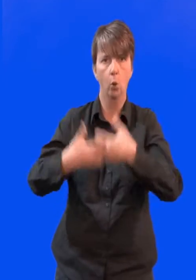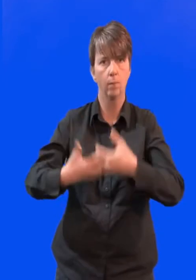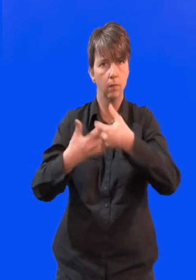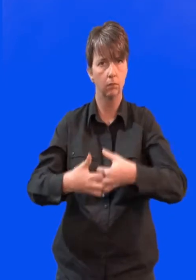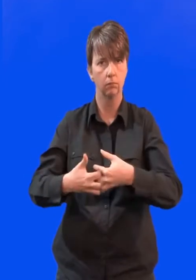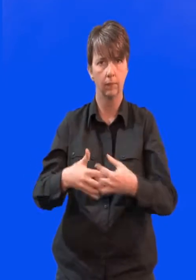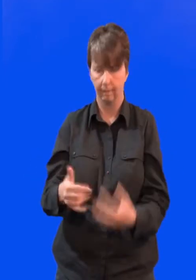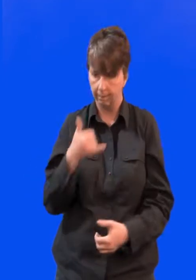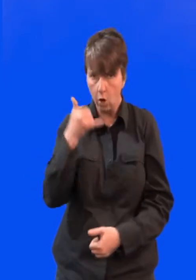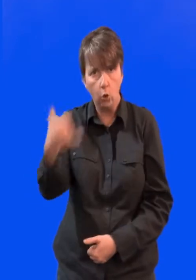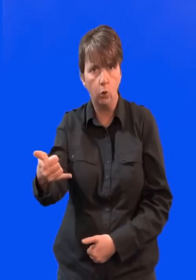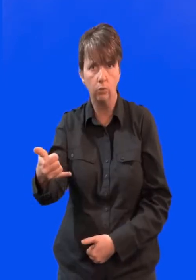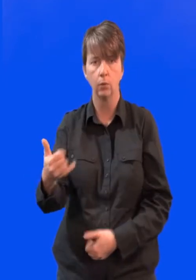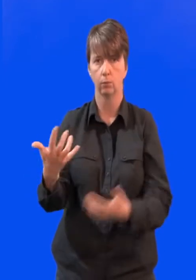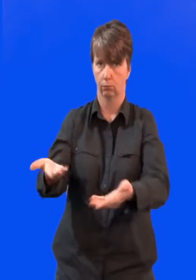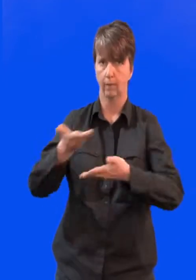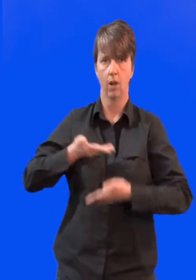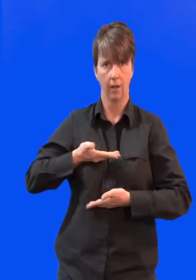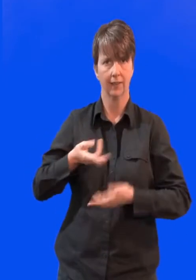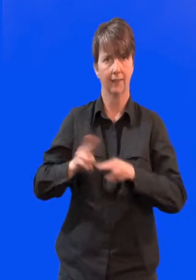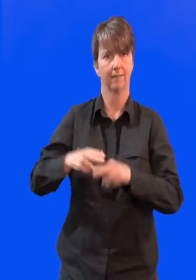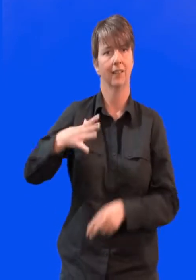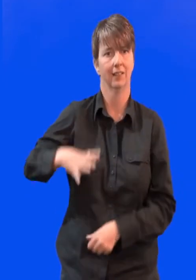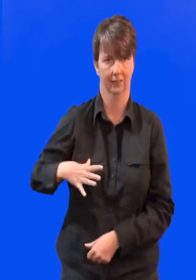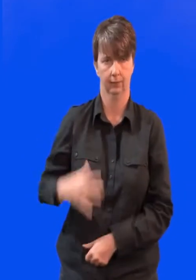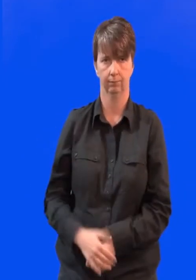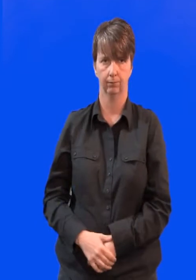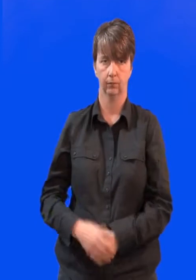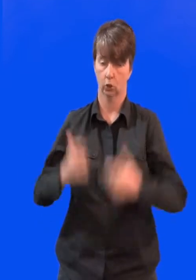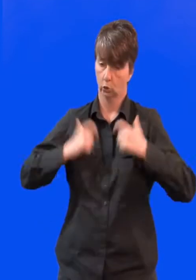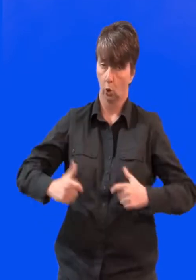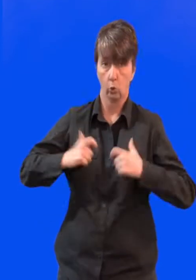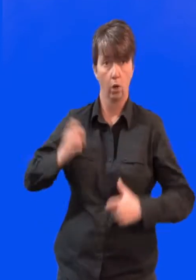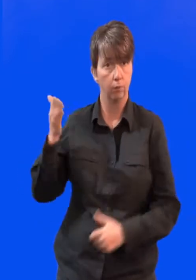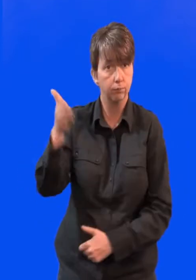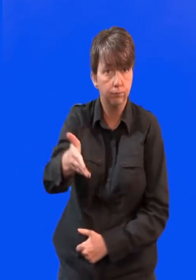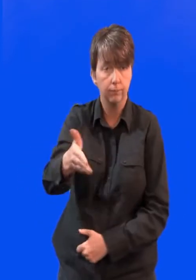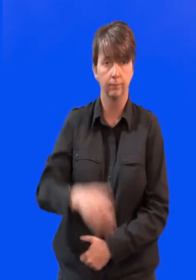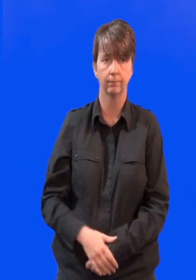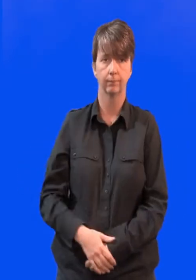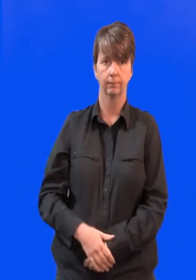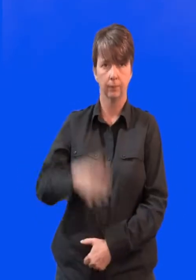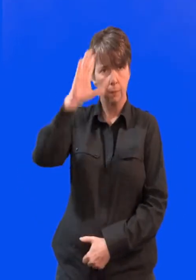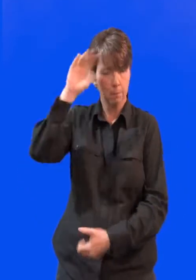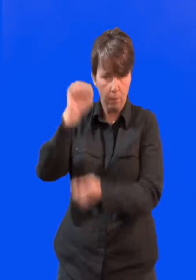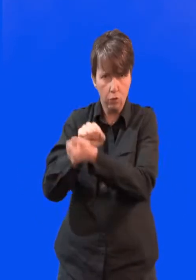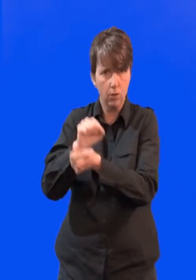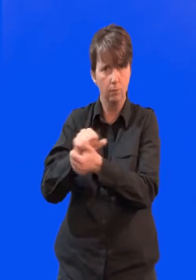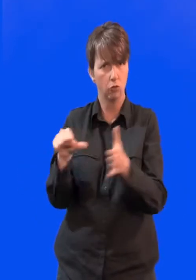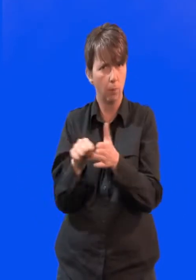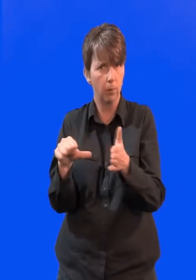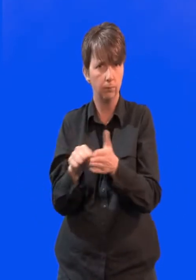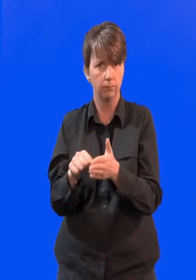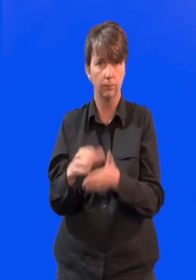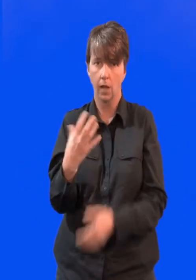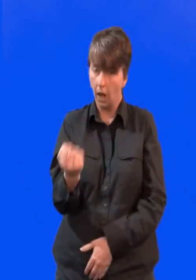people like our grandparents keep safe. By care phones they can ring if they have a problem. By having social workers. And by services that are